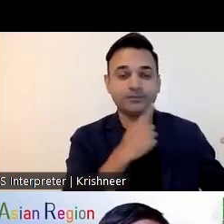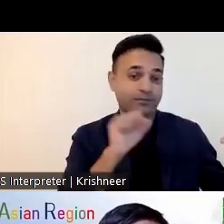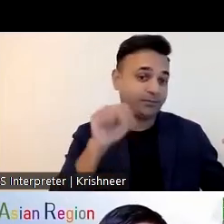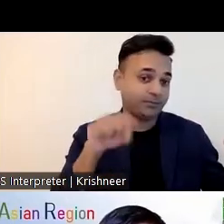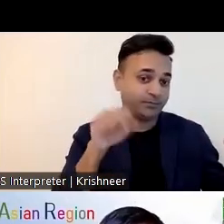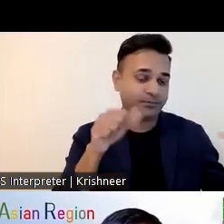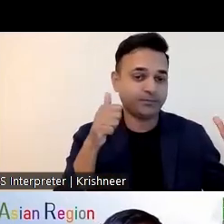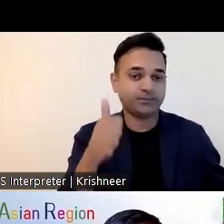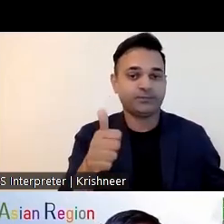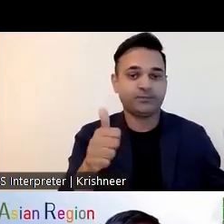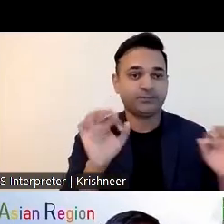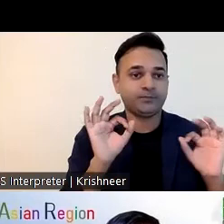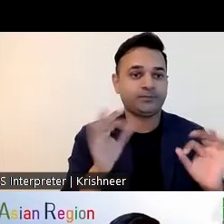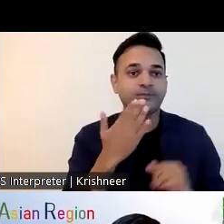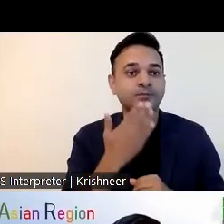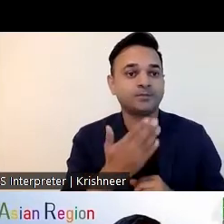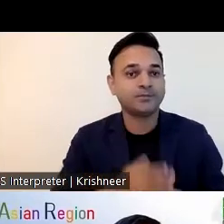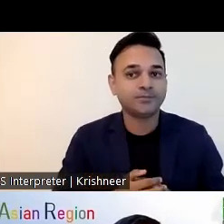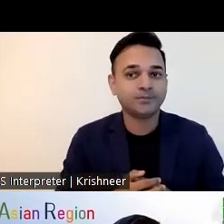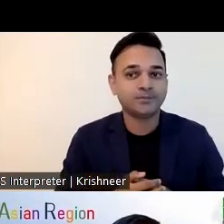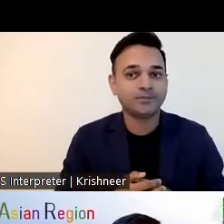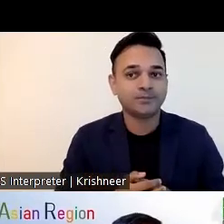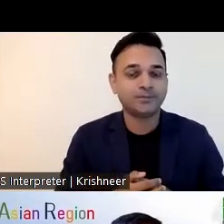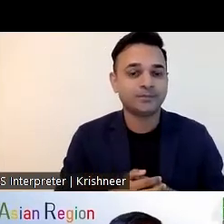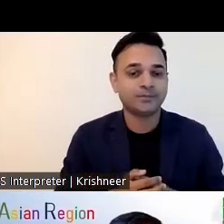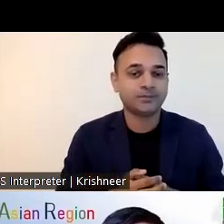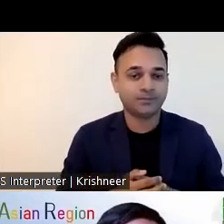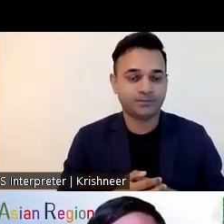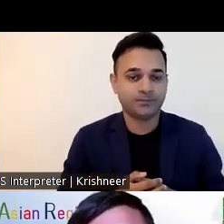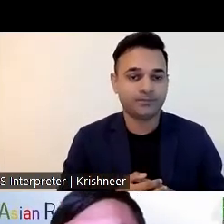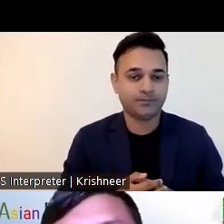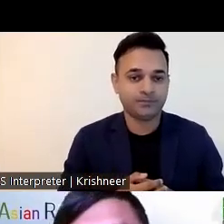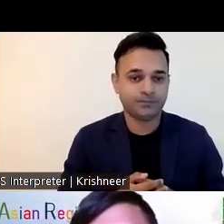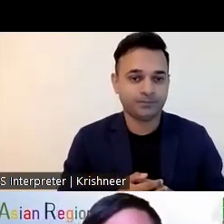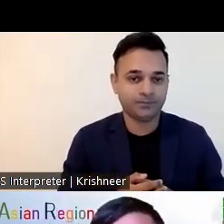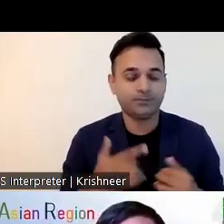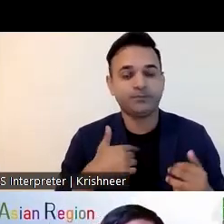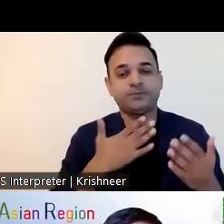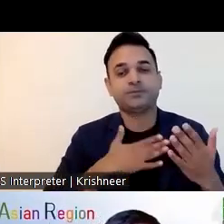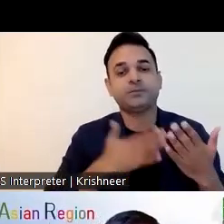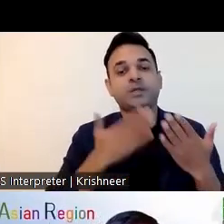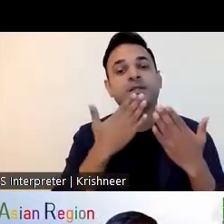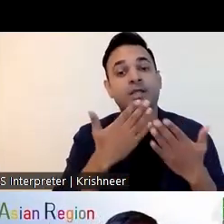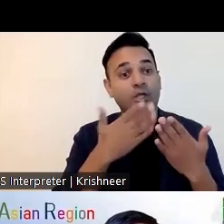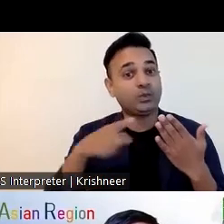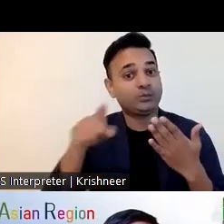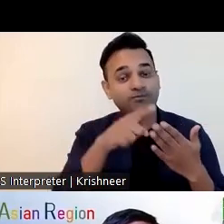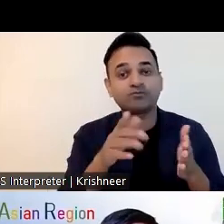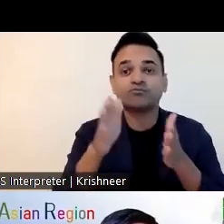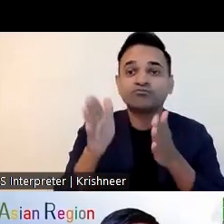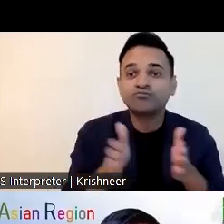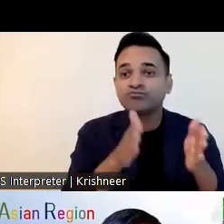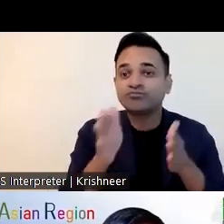team for providing me such a great opportunity i'm neilselfer a visually impaired person currently uh working